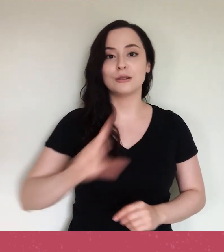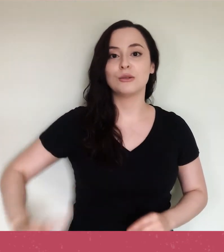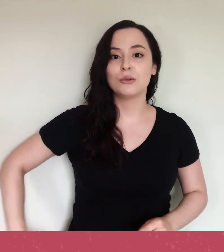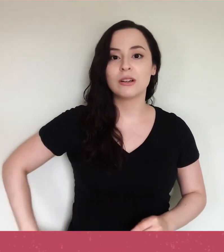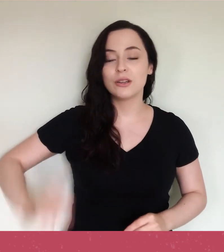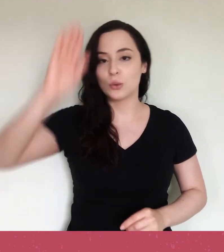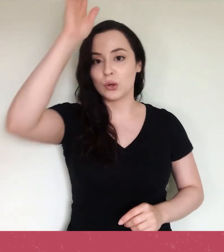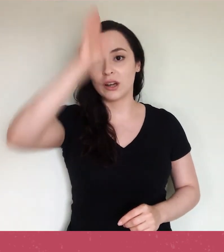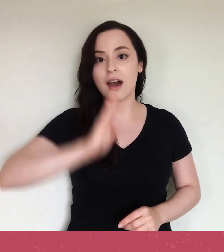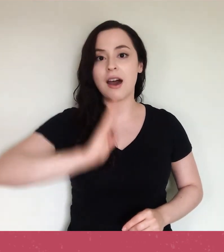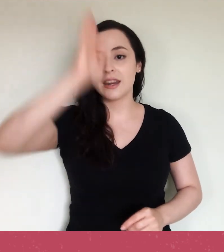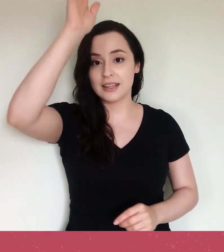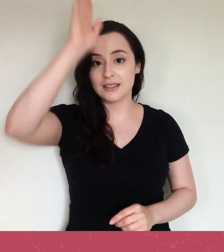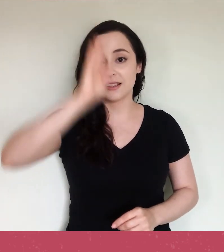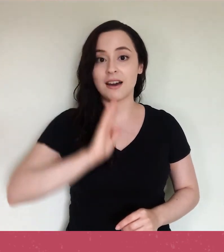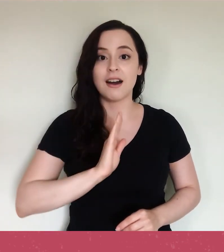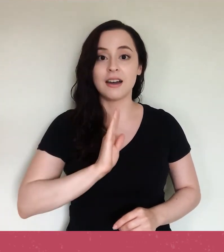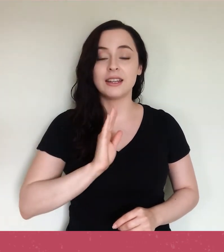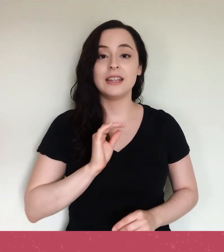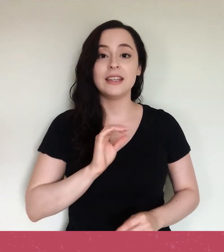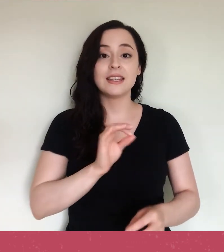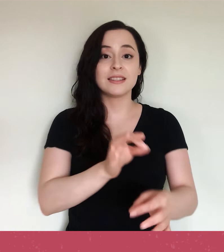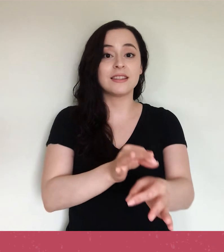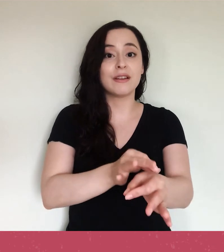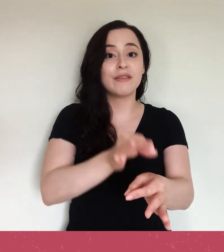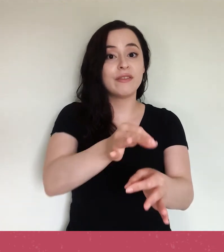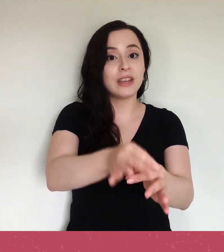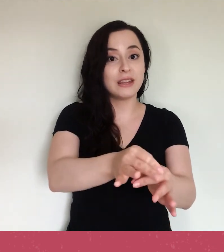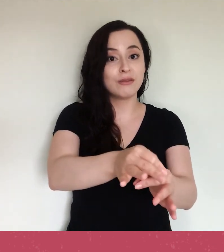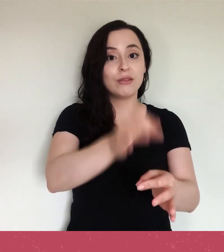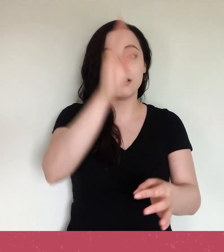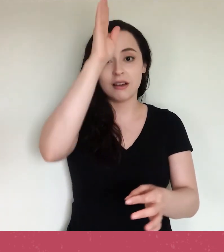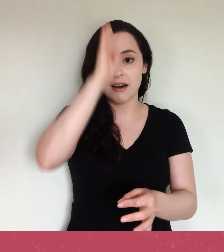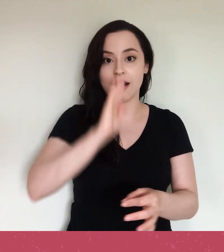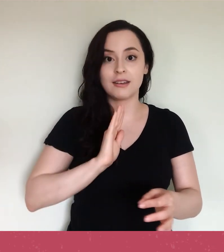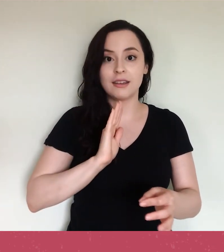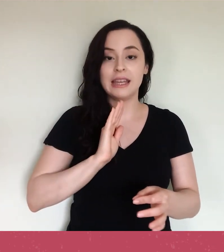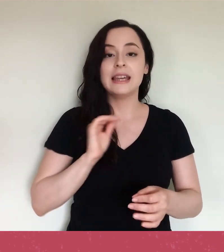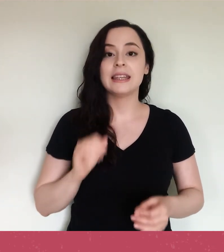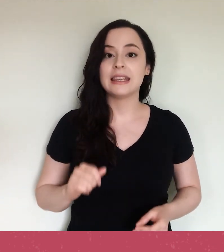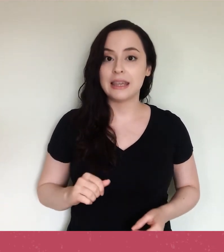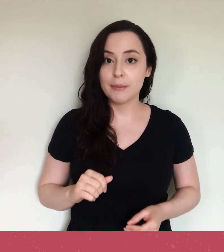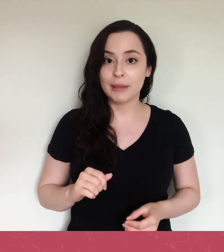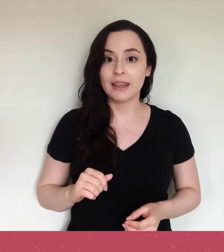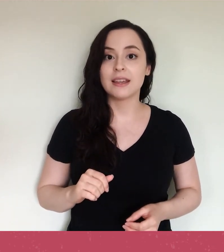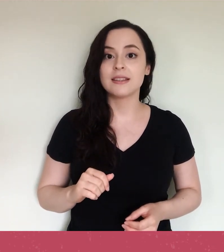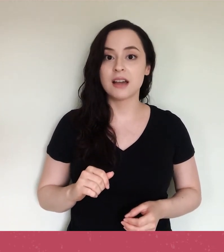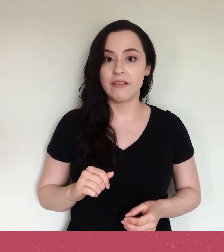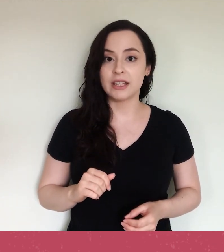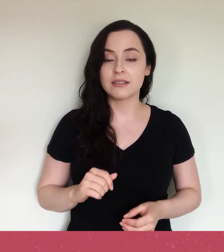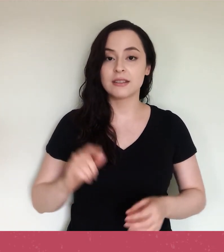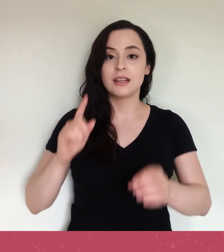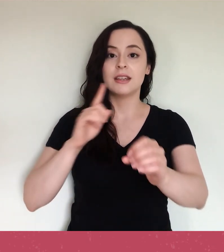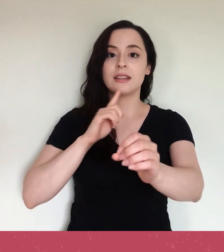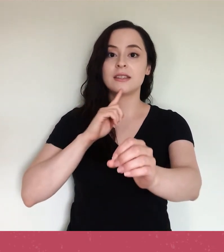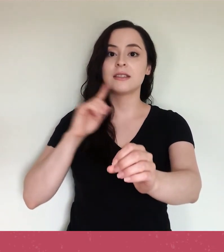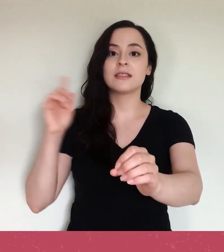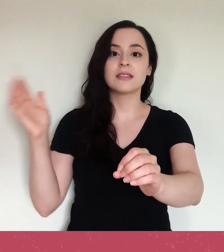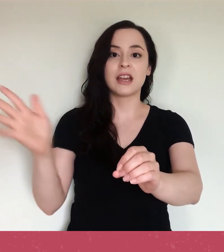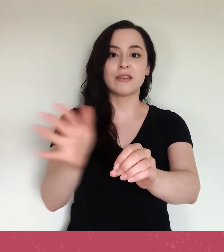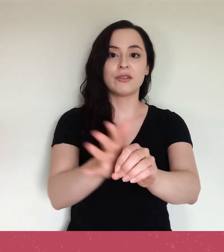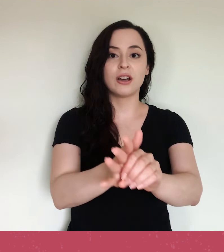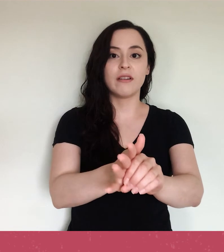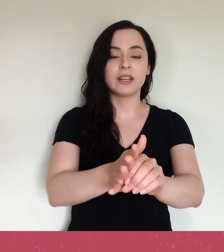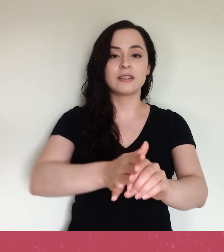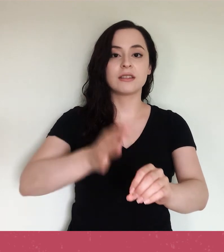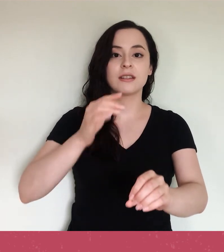that the Lord your God is God. He is the faithful God, keeping his covenant. This